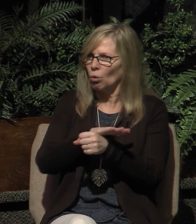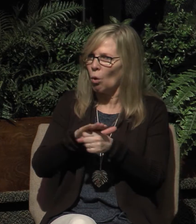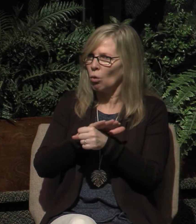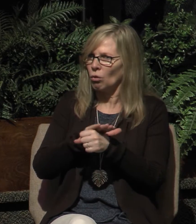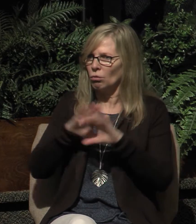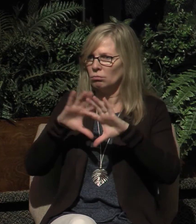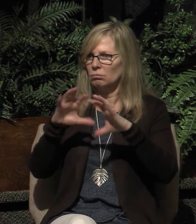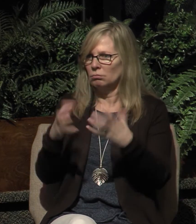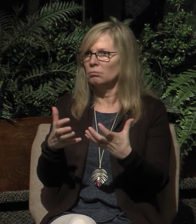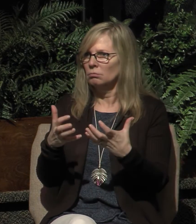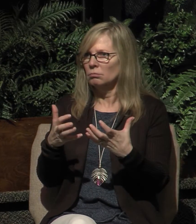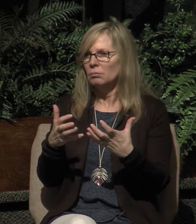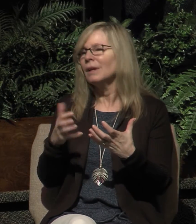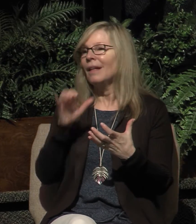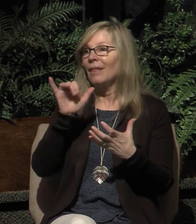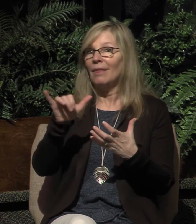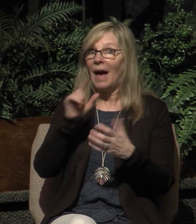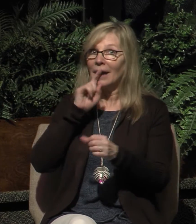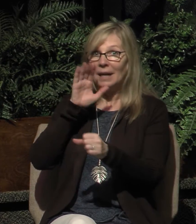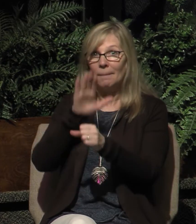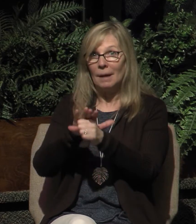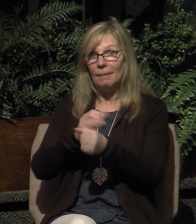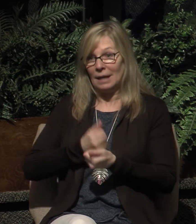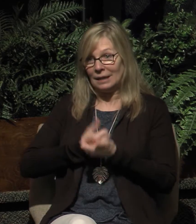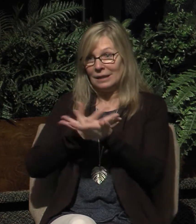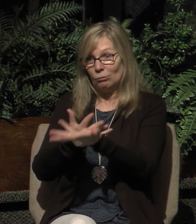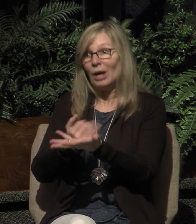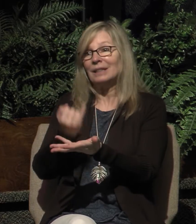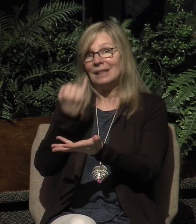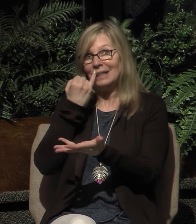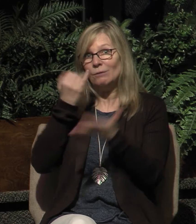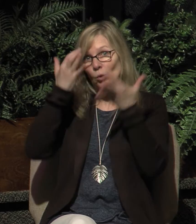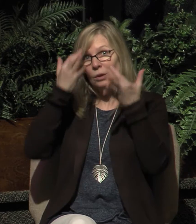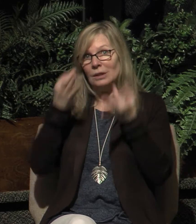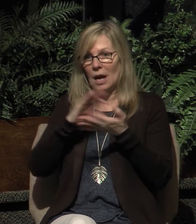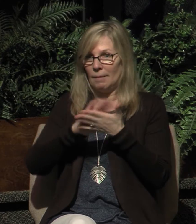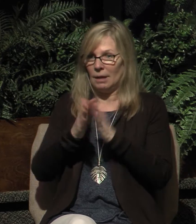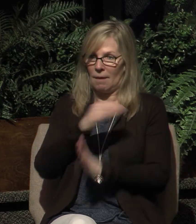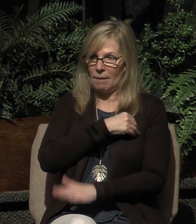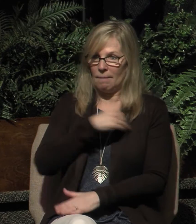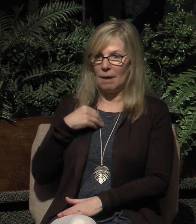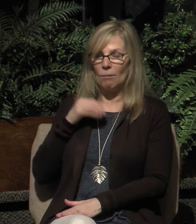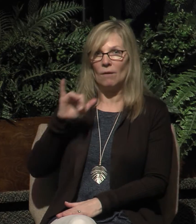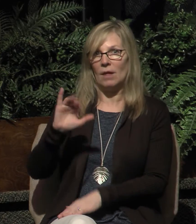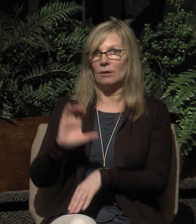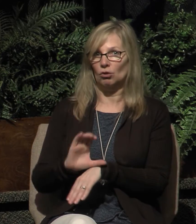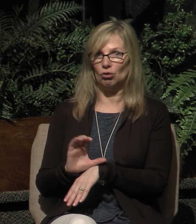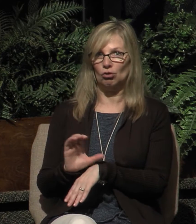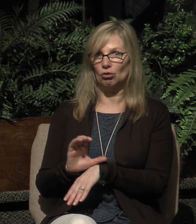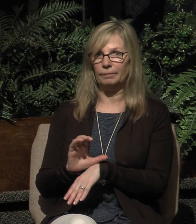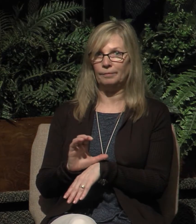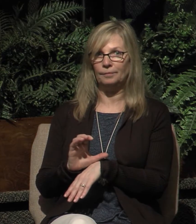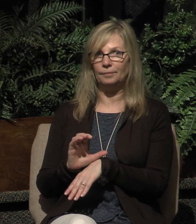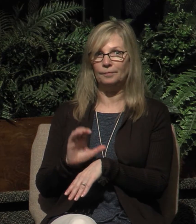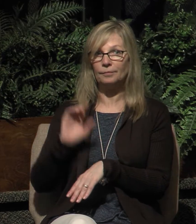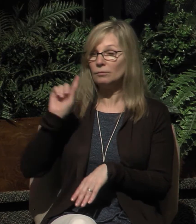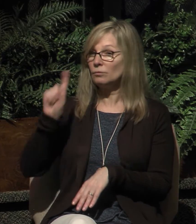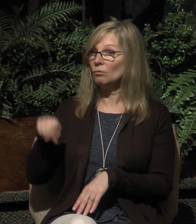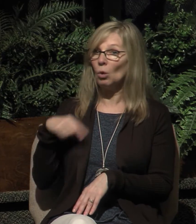is expressed when you choose to become a member of that church. In fact, the only possible way that you